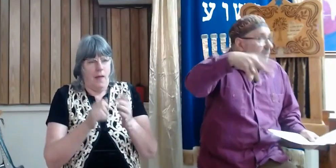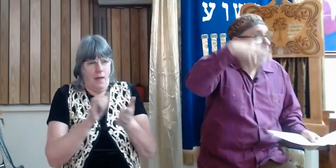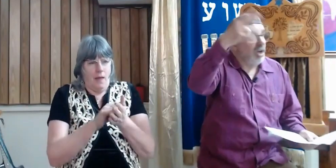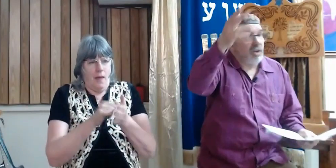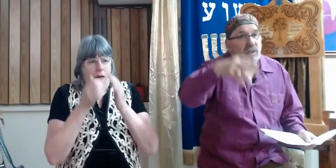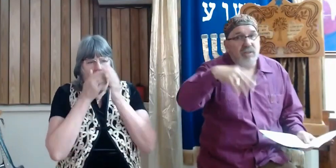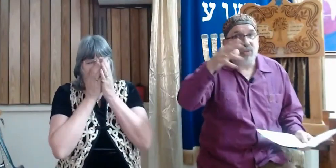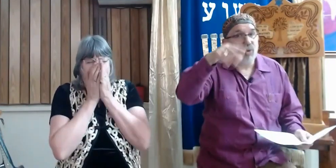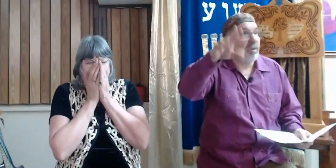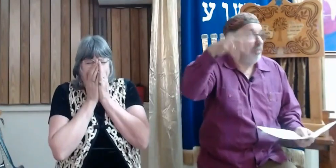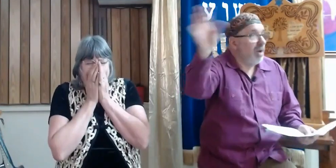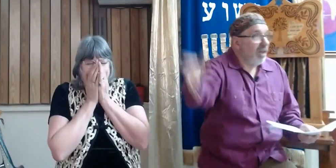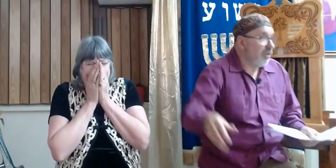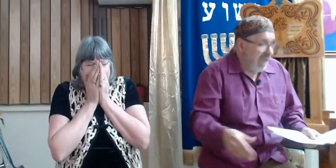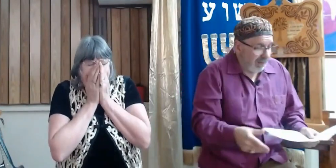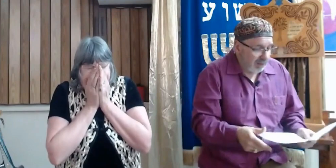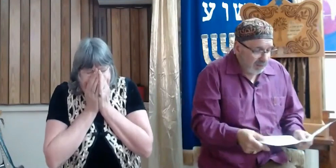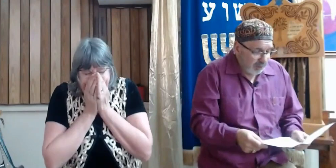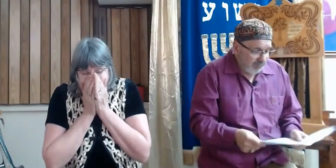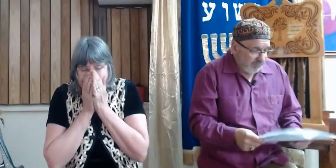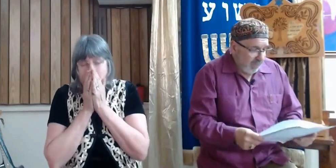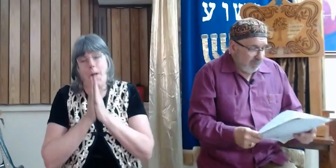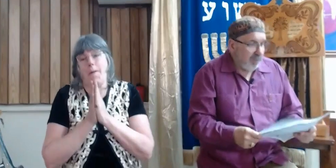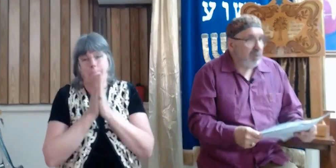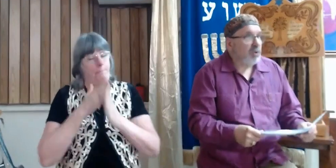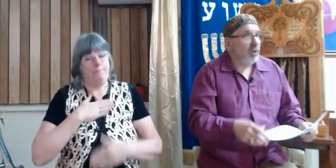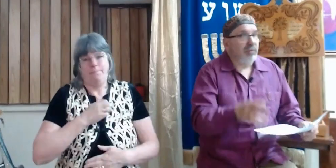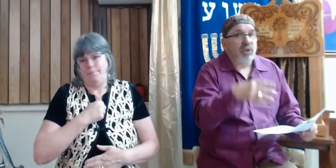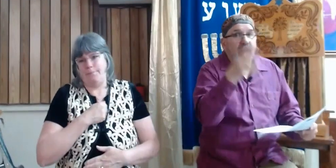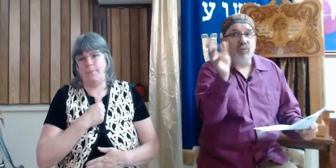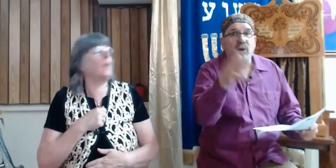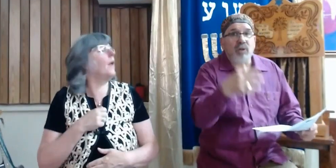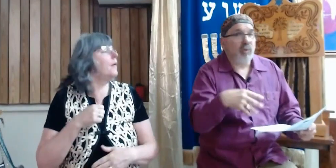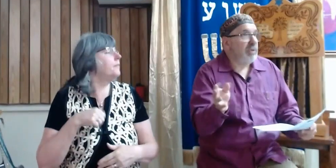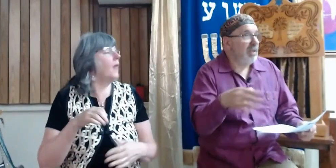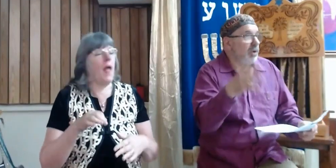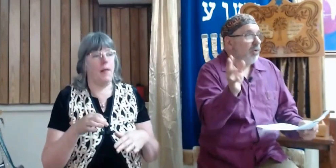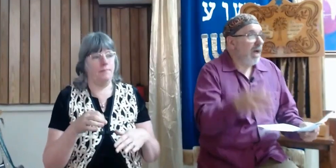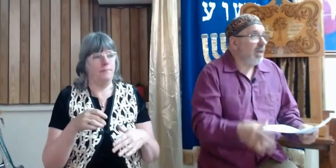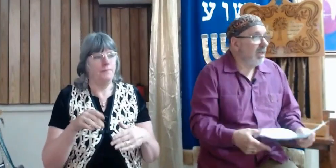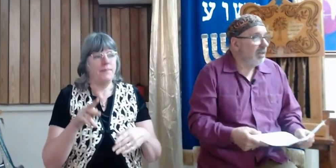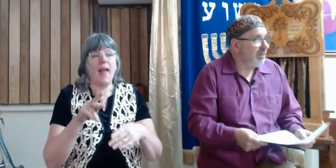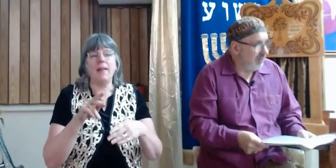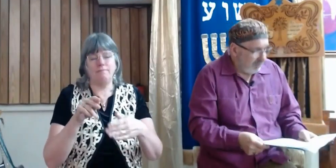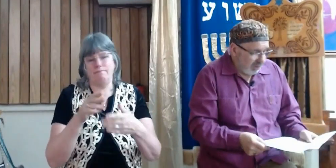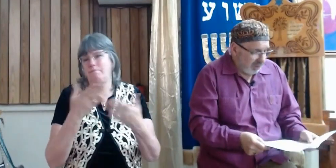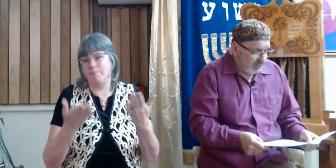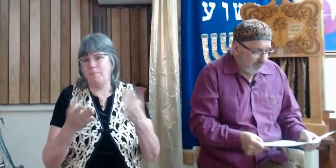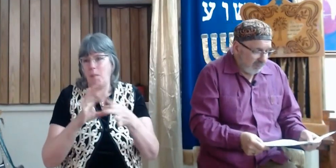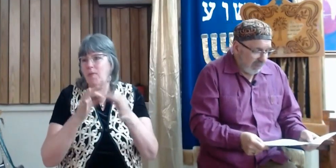I changed it is a story for another day. Maybe a story for Shavuot when we sit all night.